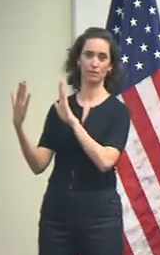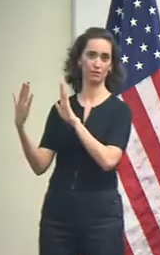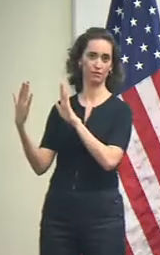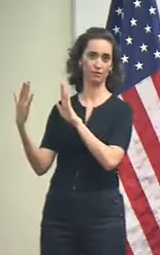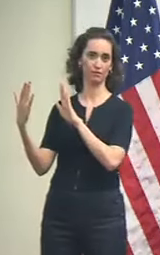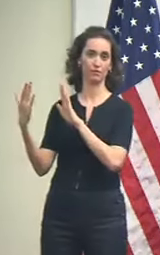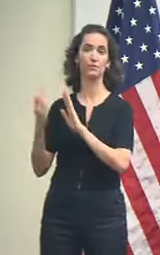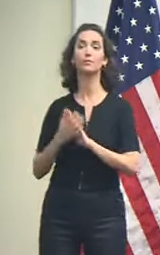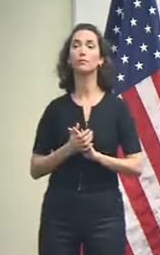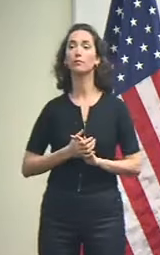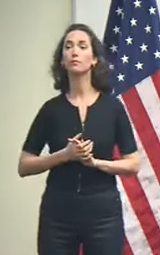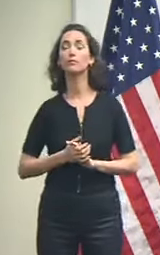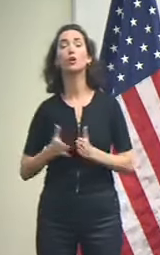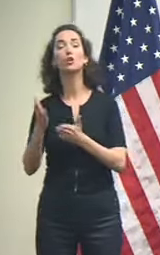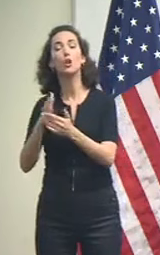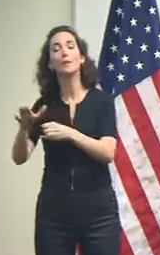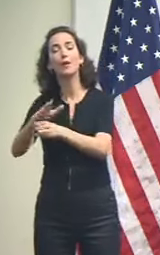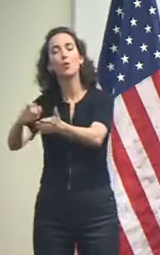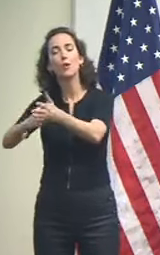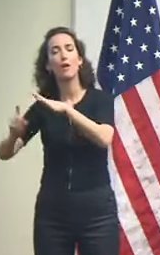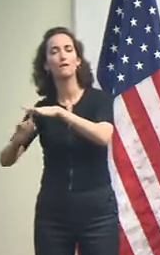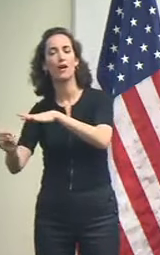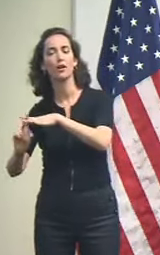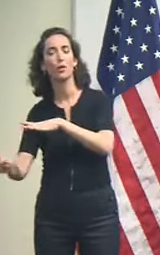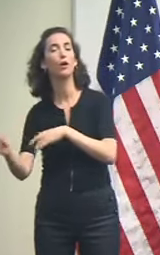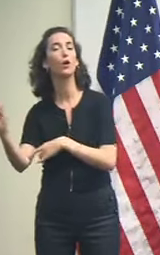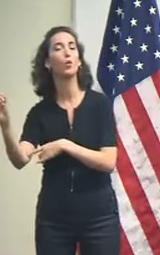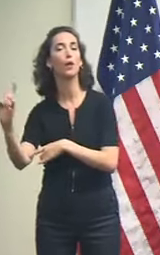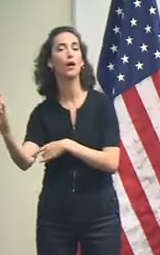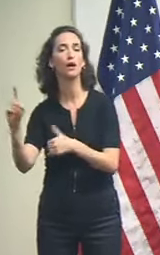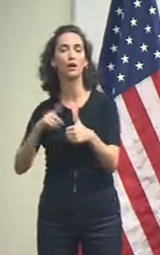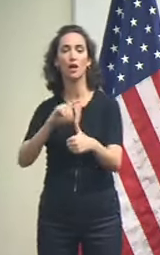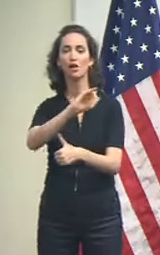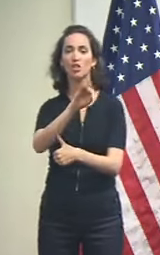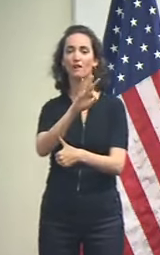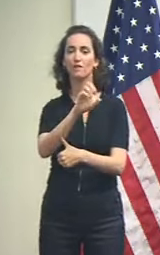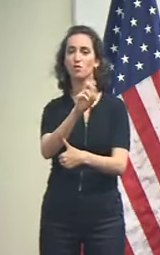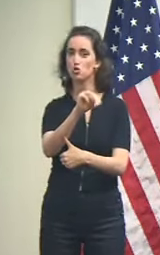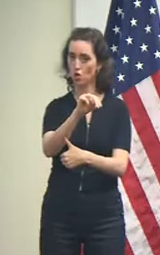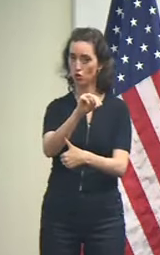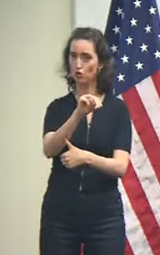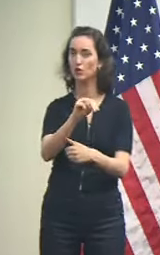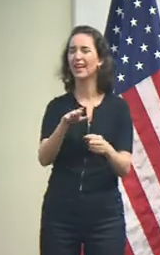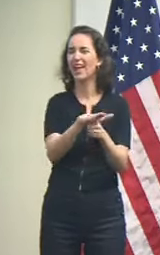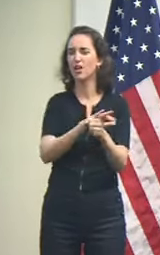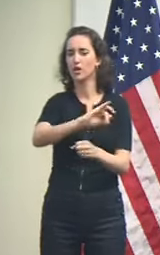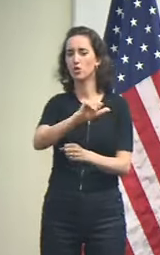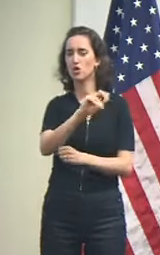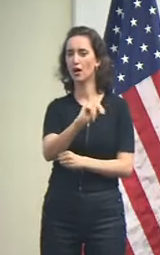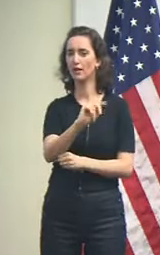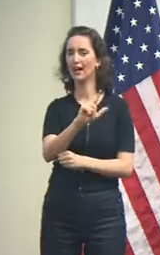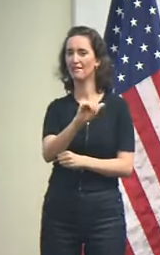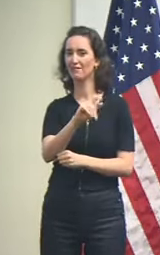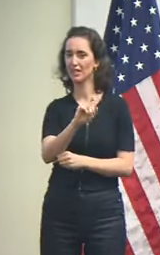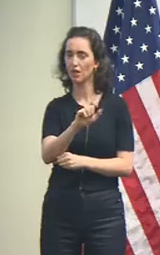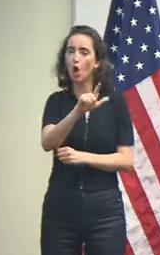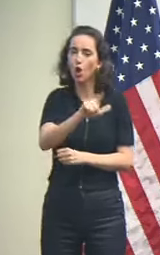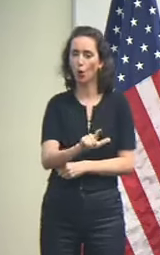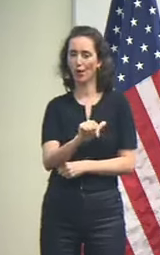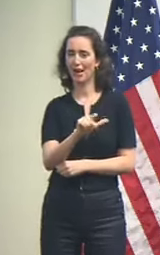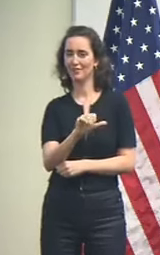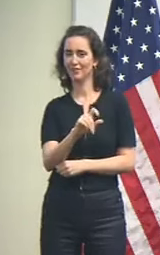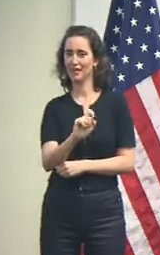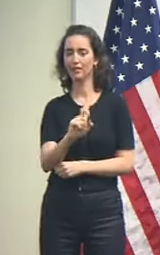There are mandatory evacuations in place for parts of Jefferson, particularly Jean Lafitte, Lower Lafitte, Crown Point,